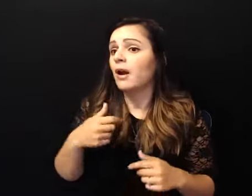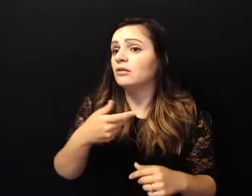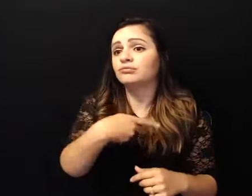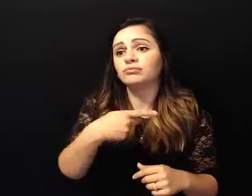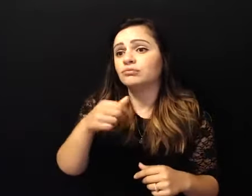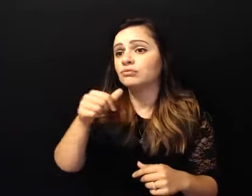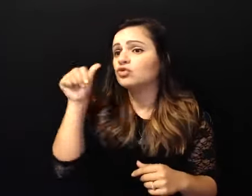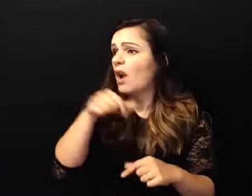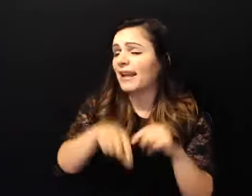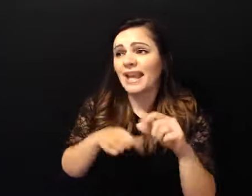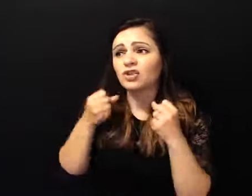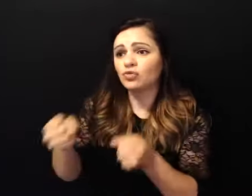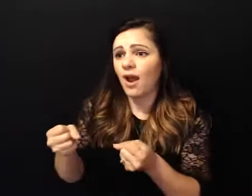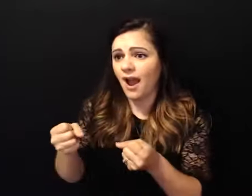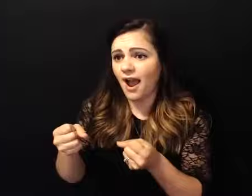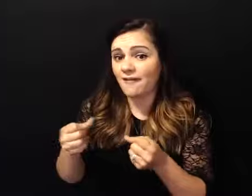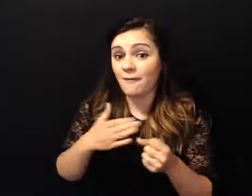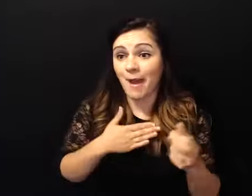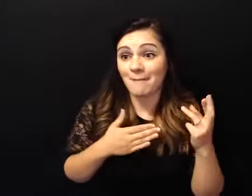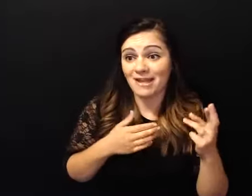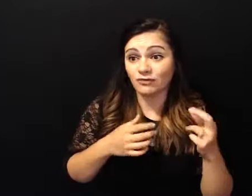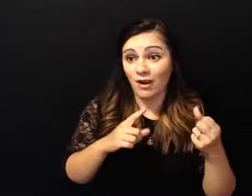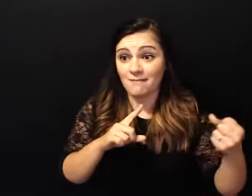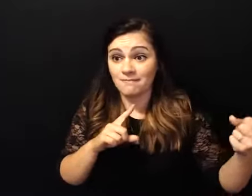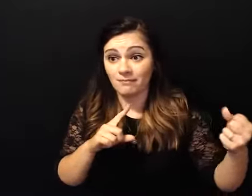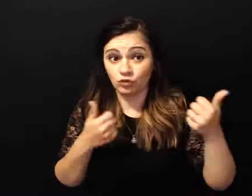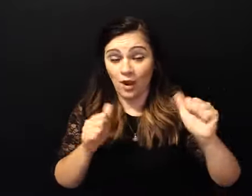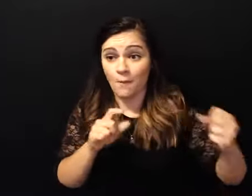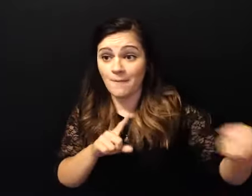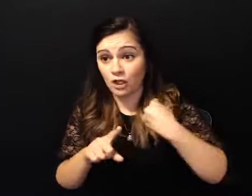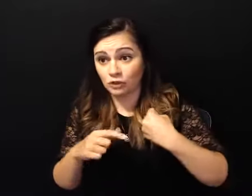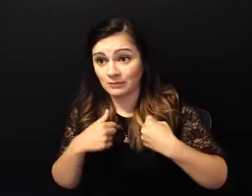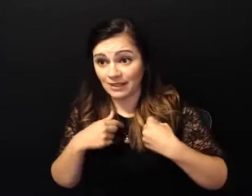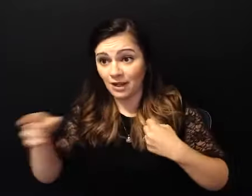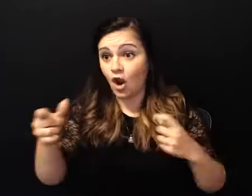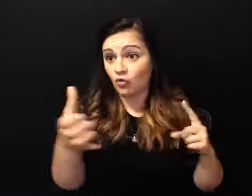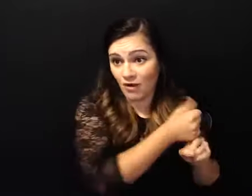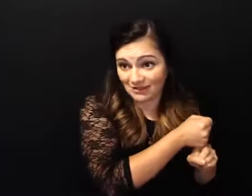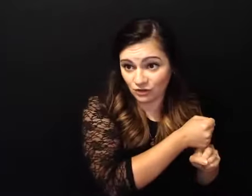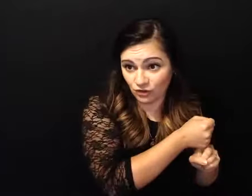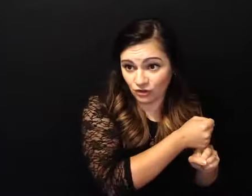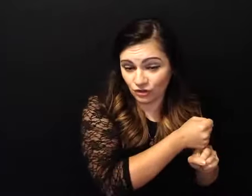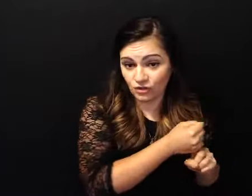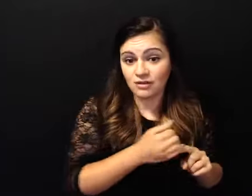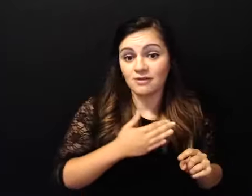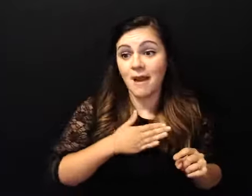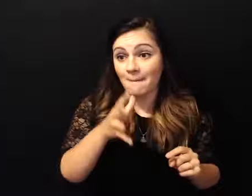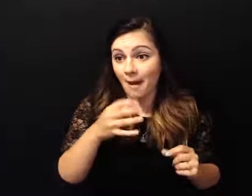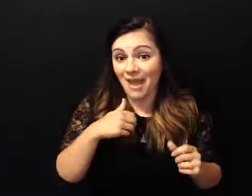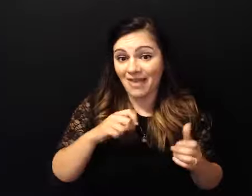kenton county kentucky and then my mom had the ignition the keys in her car and they said ma'am whatever you do since you've been drinking don't sit down or